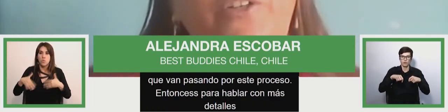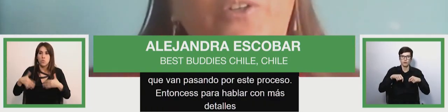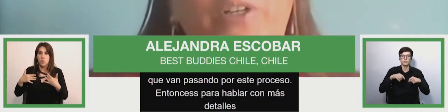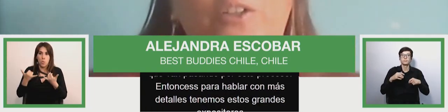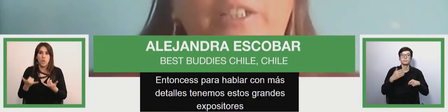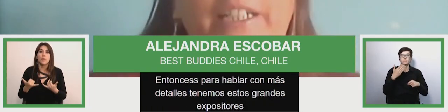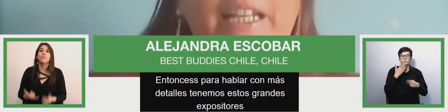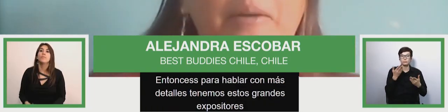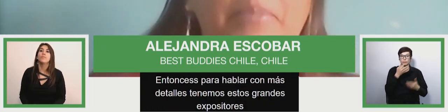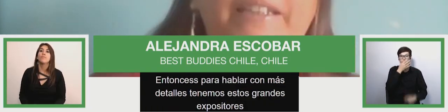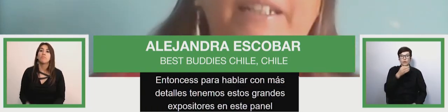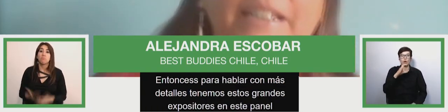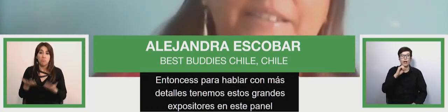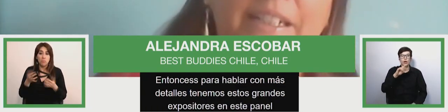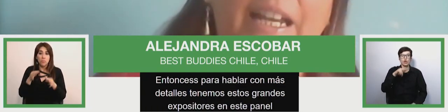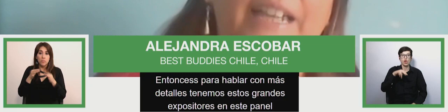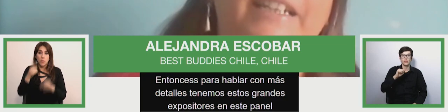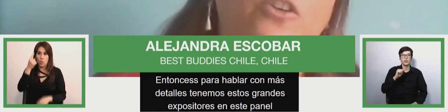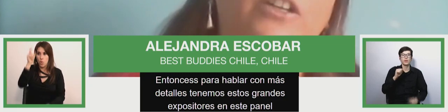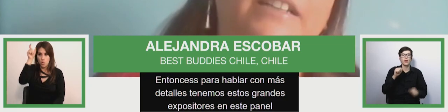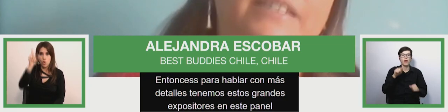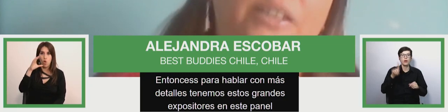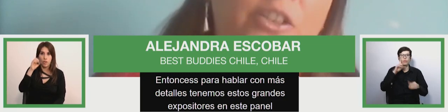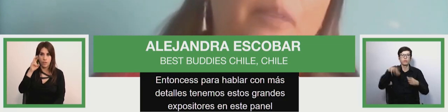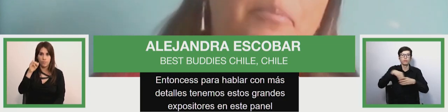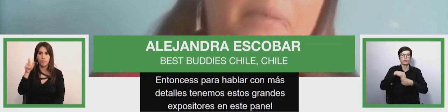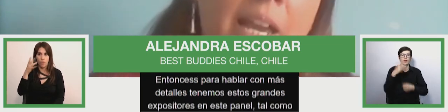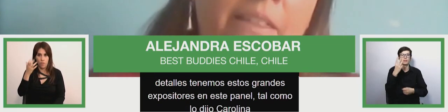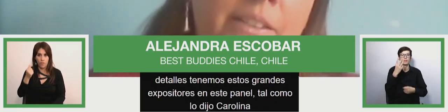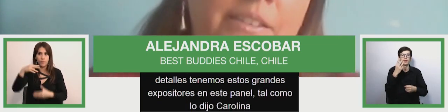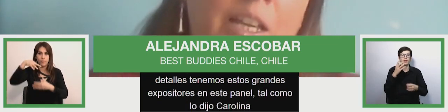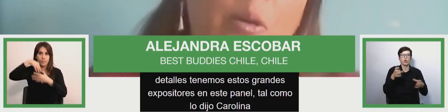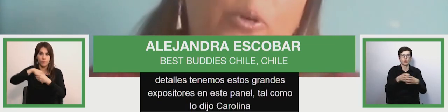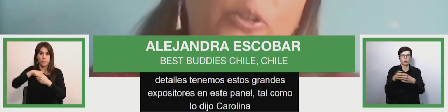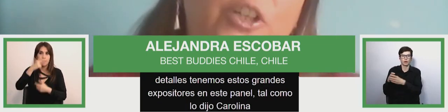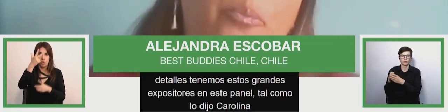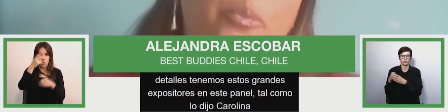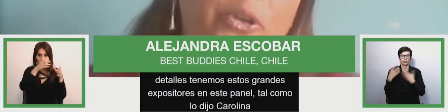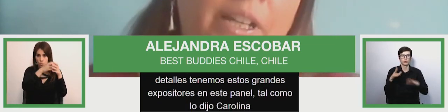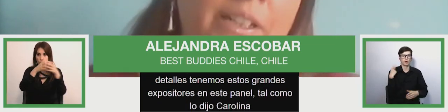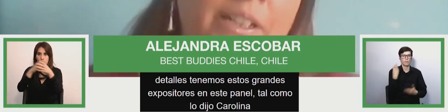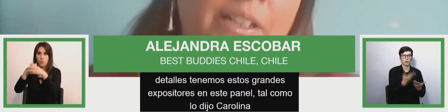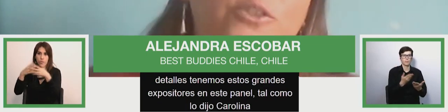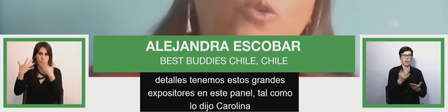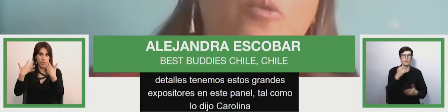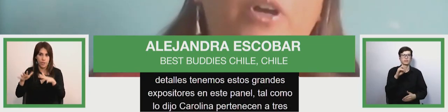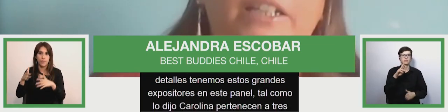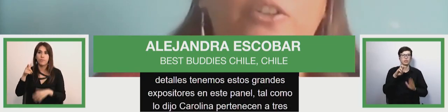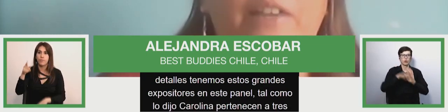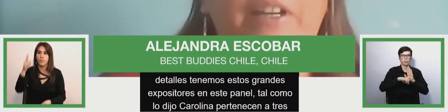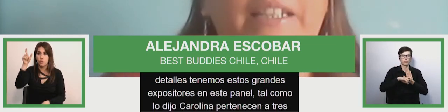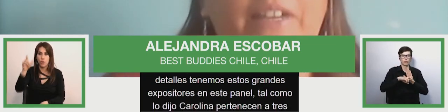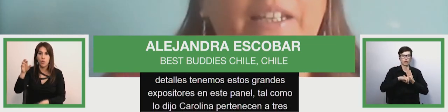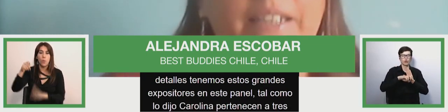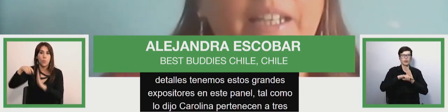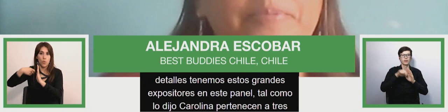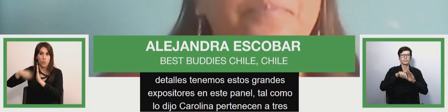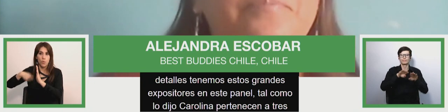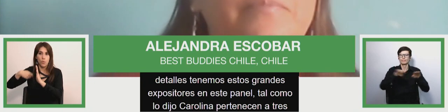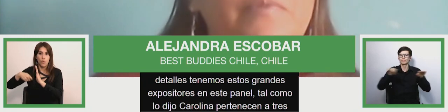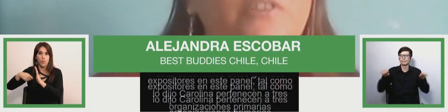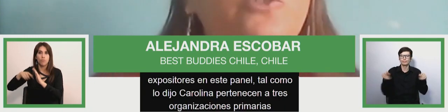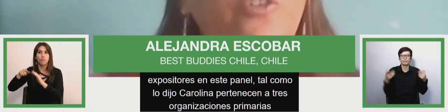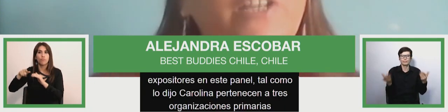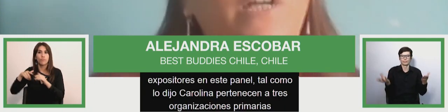as carina mentioned they belong to three awarded organizations by zero project in the 2020